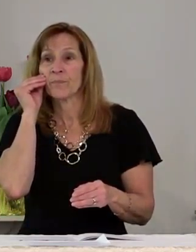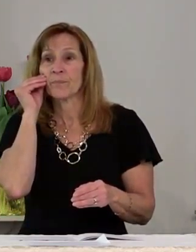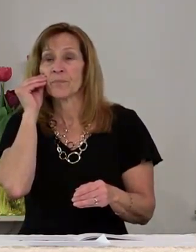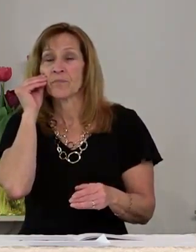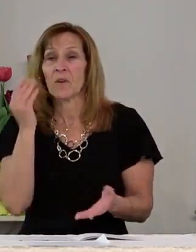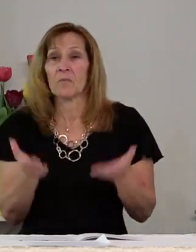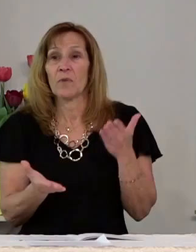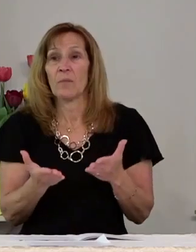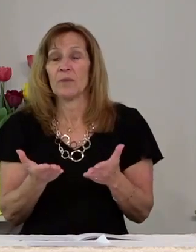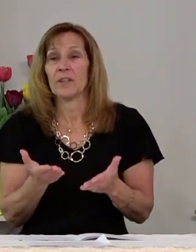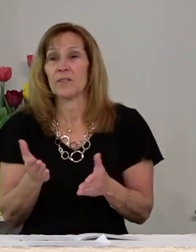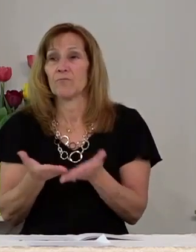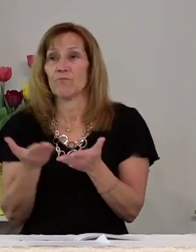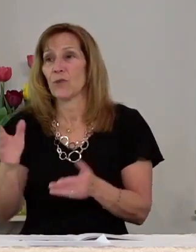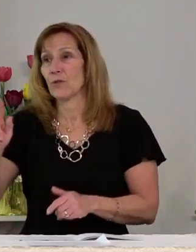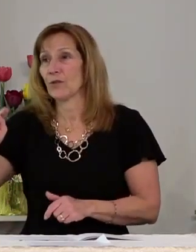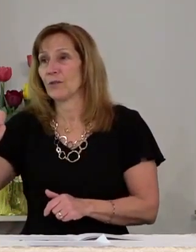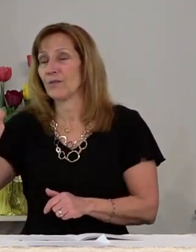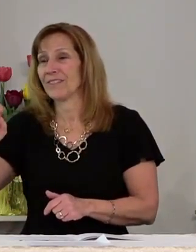probably turned on the TV